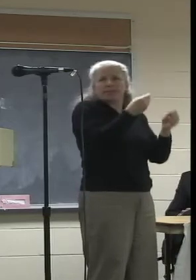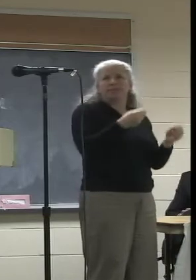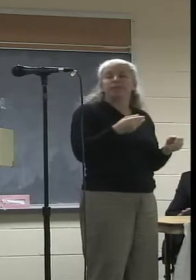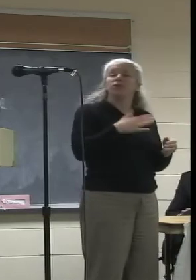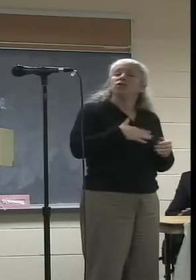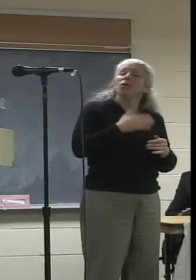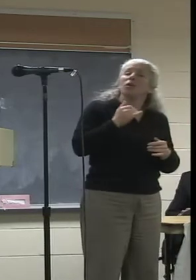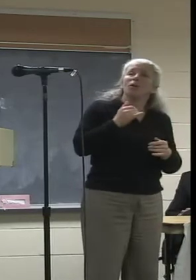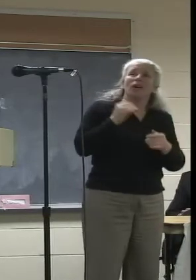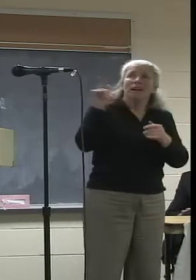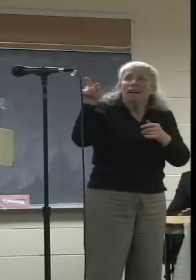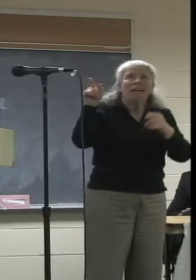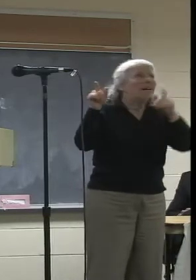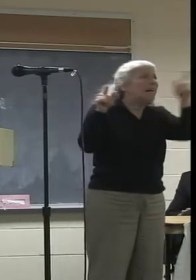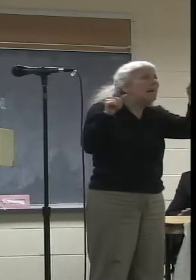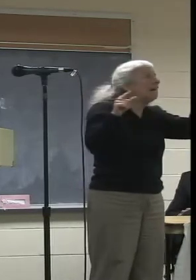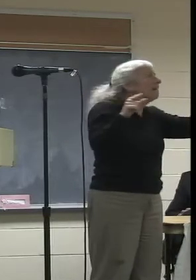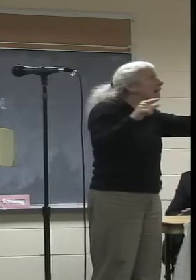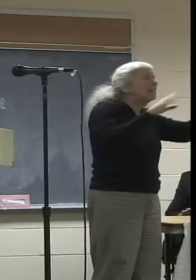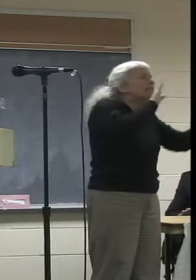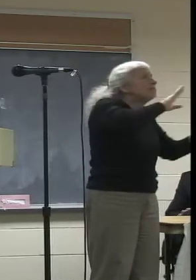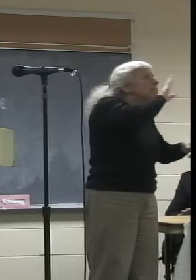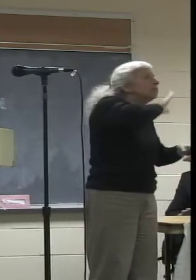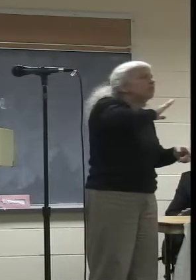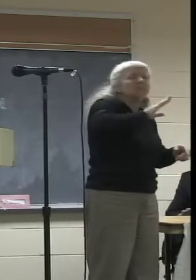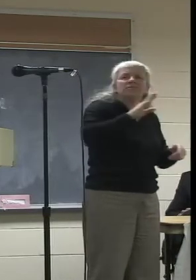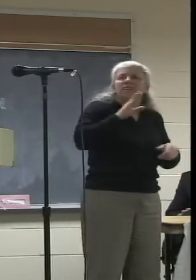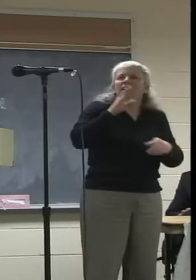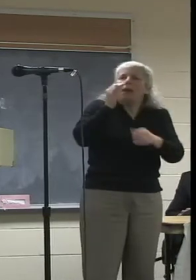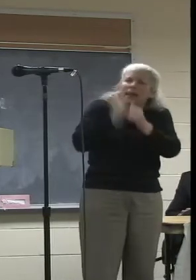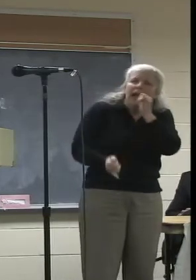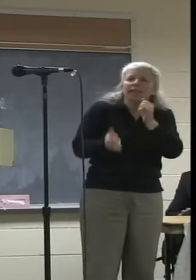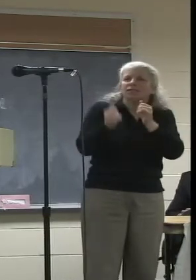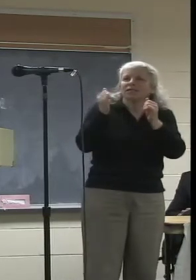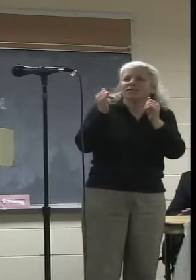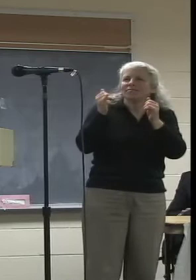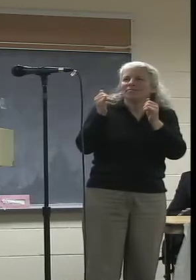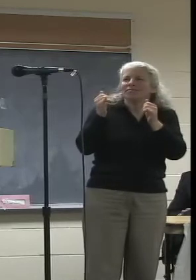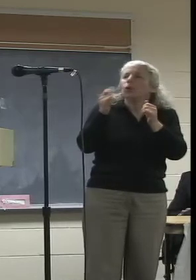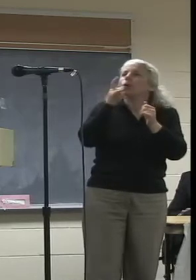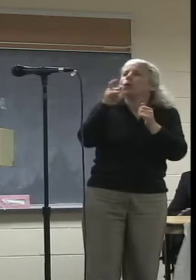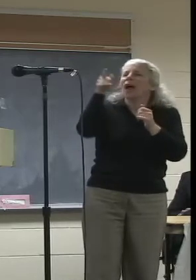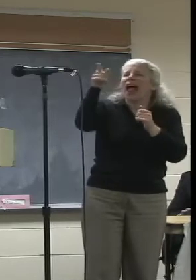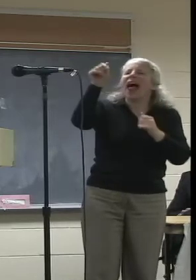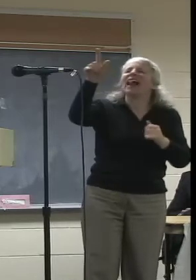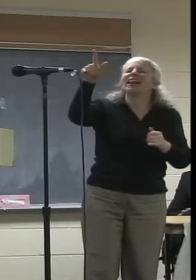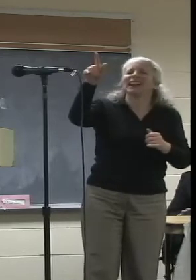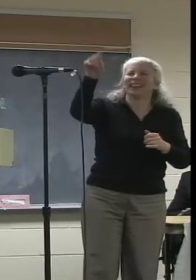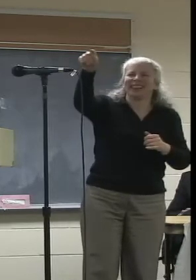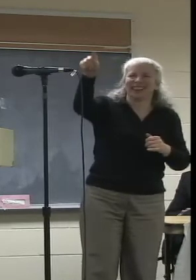hope and my last chance was Al, wherever he is, Al. And